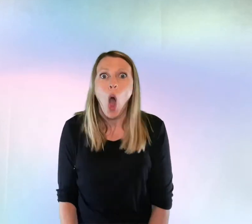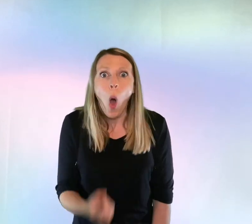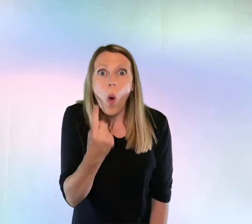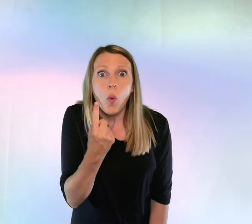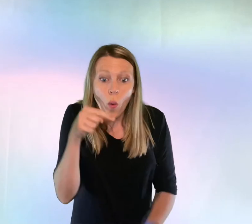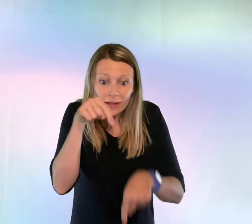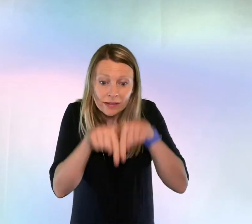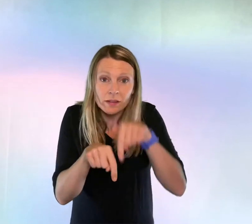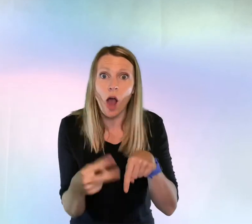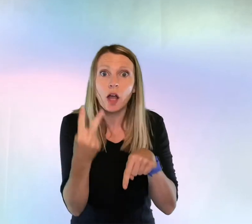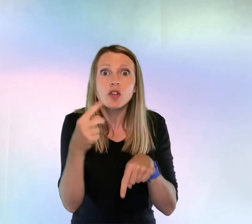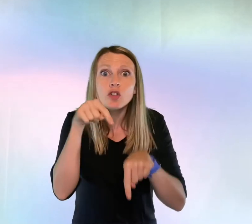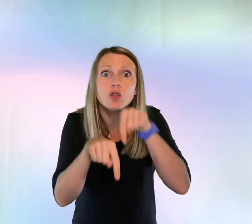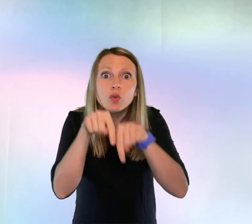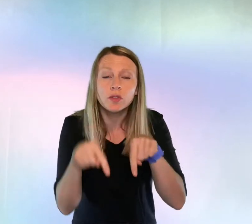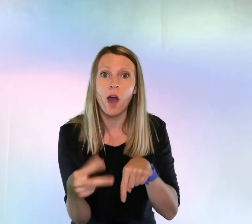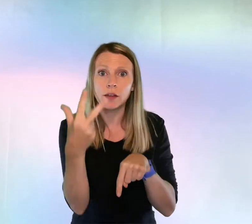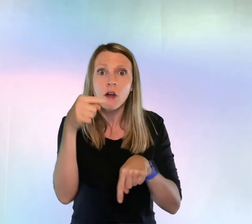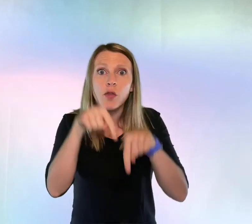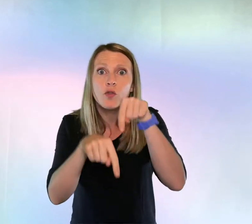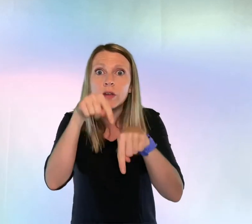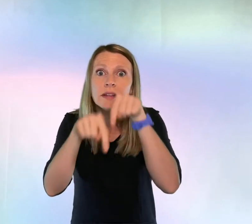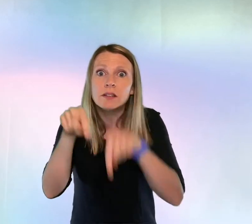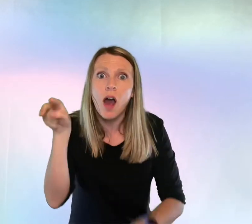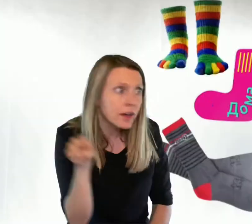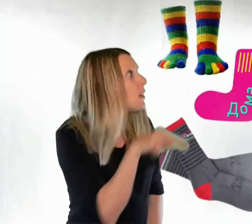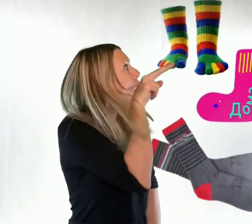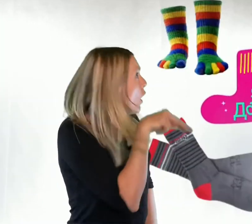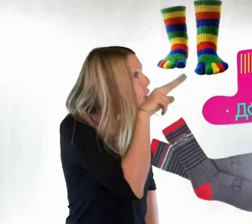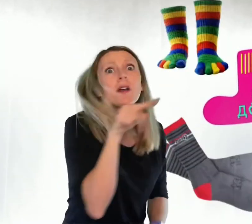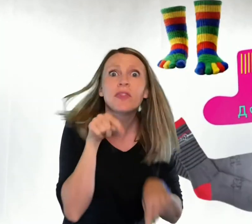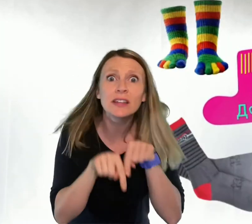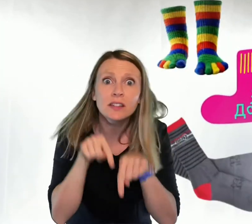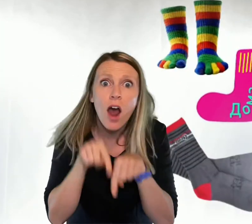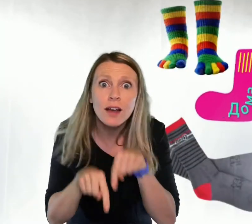One sock, two socks, three socks. Look at these socks.